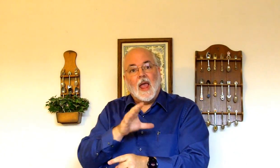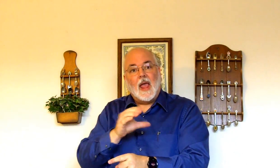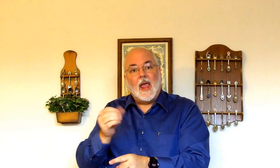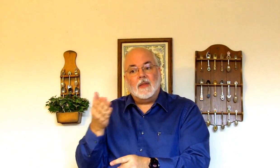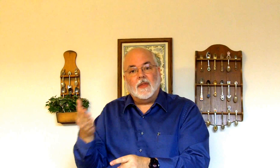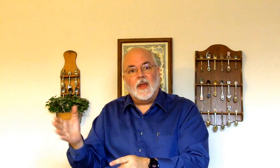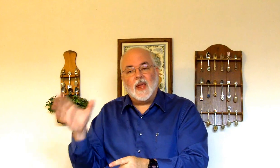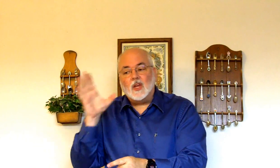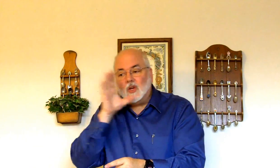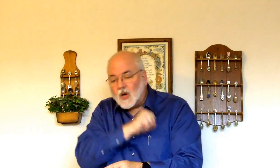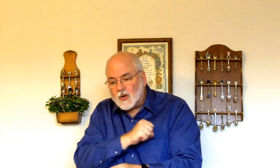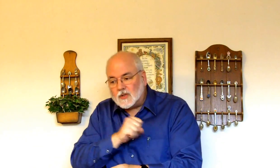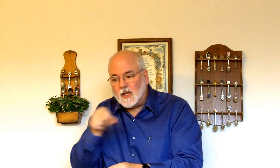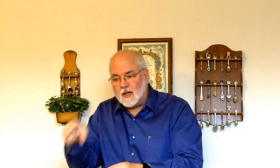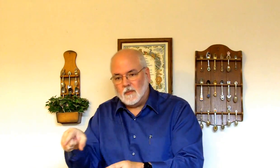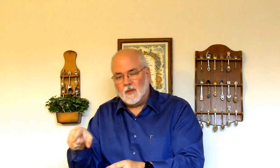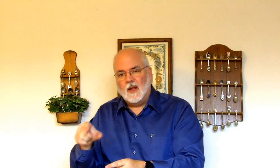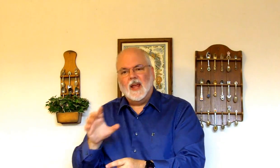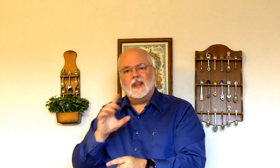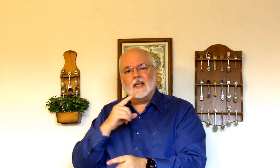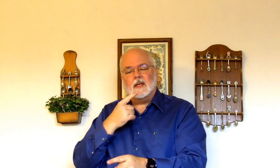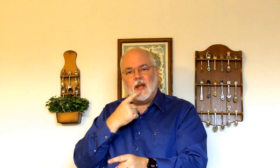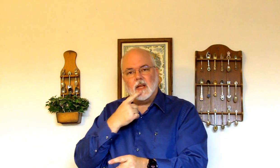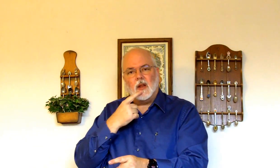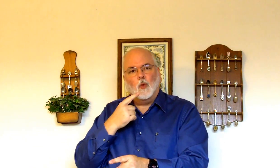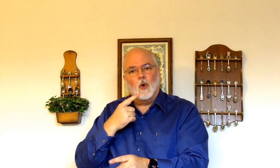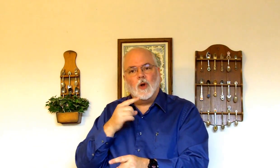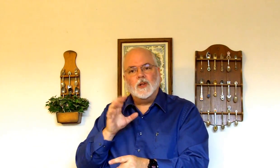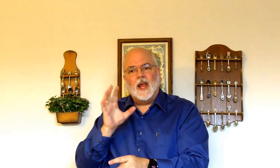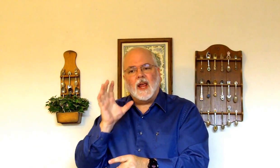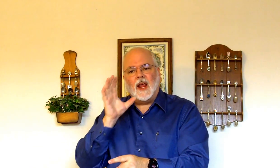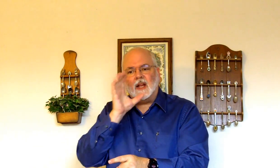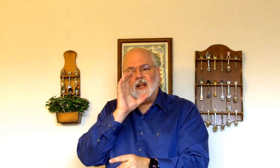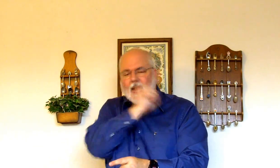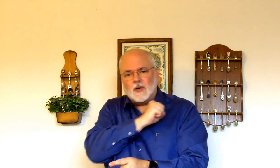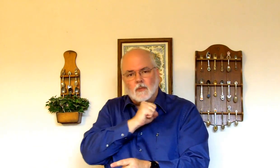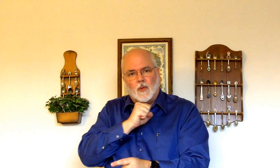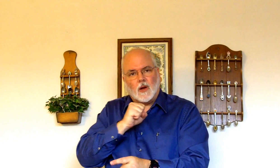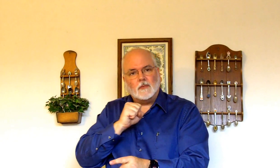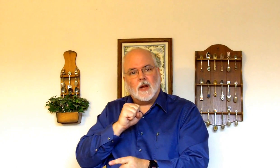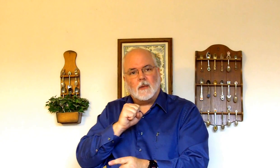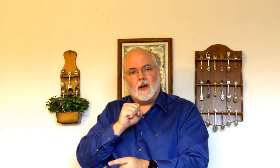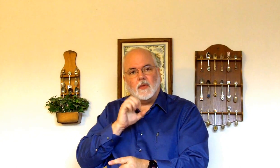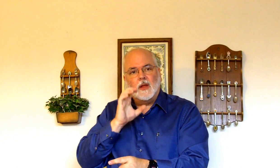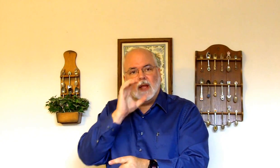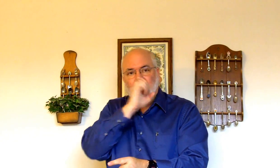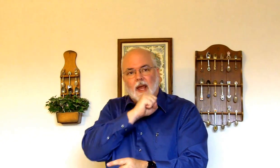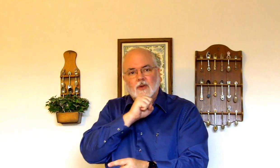And they cursed him. That's to take the words. And. it before it comes out of your mouth. Catch.